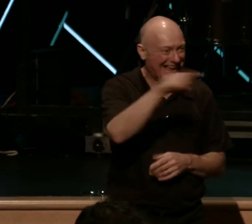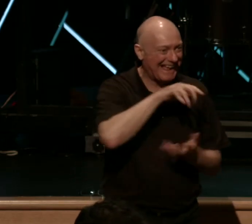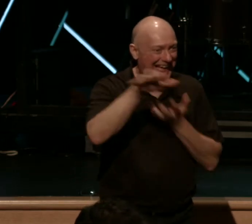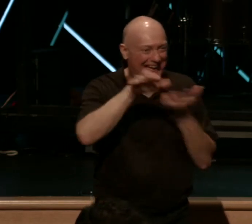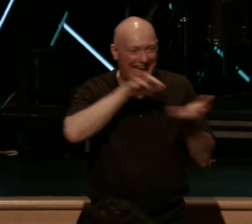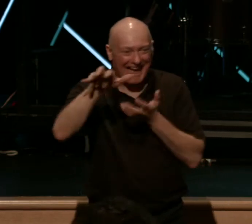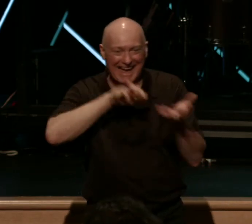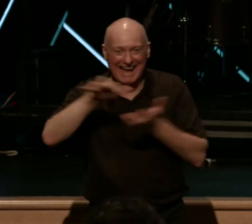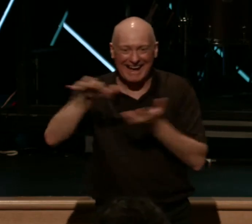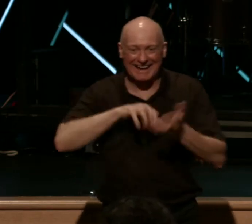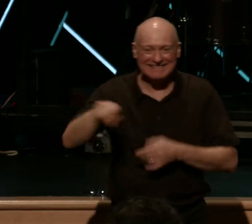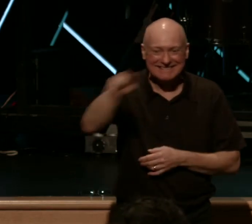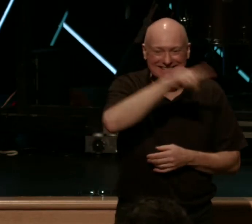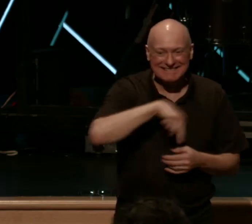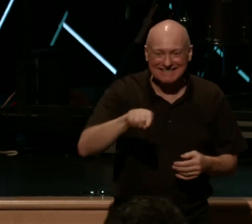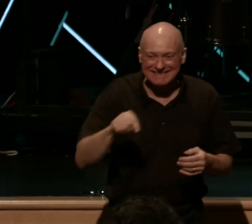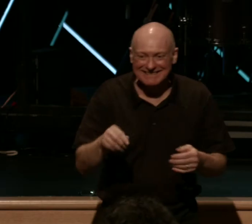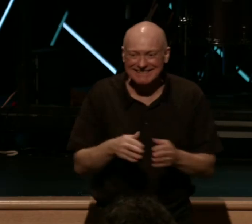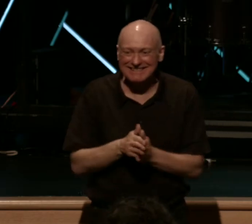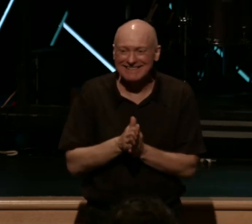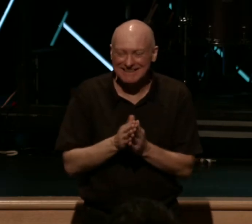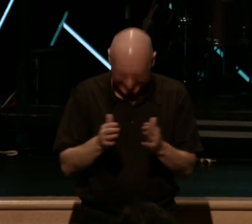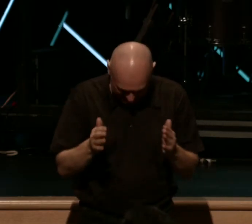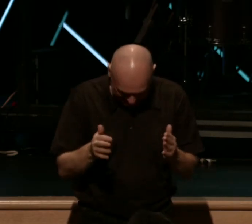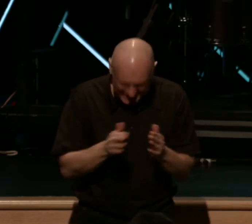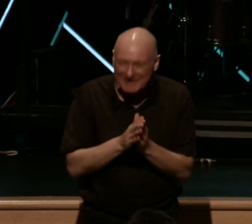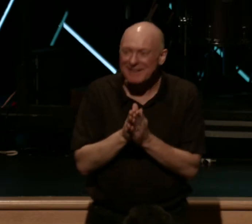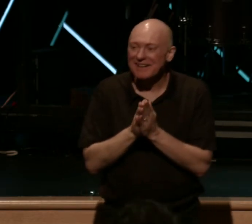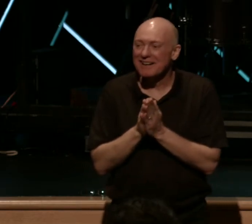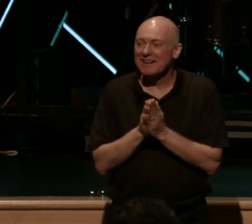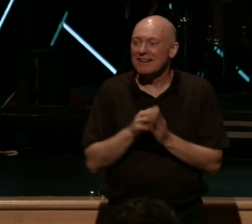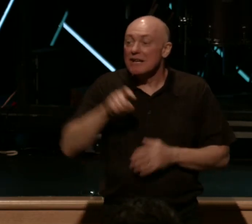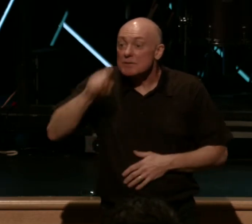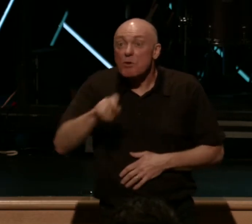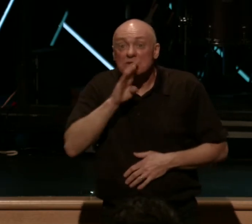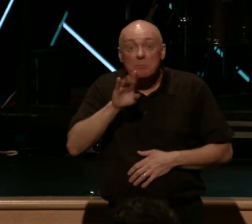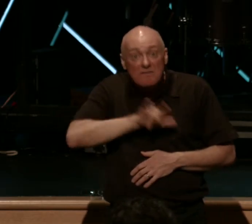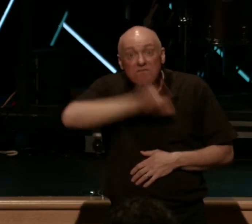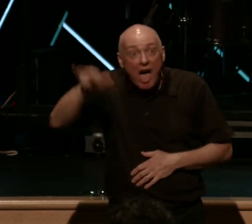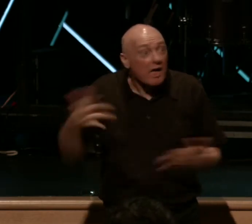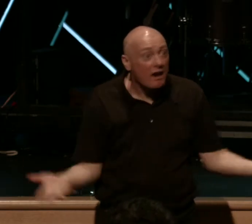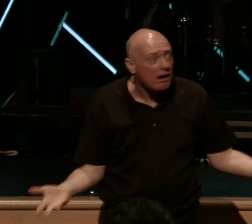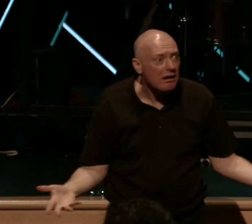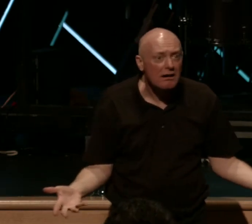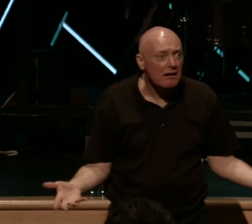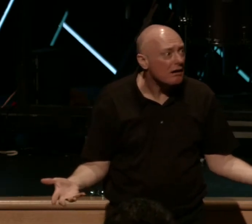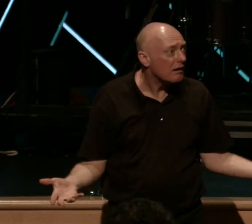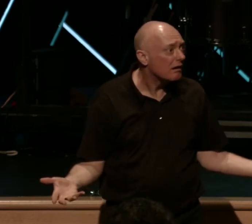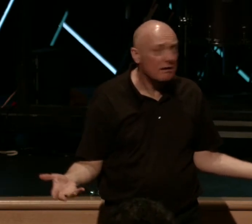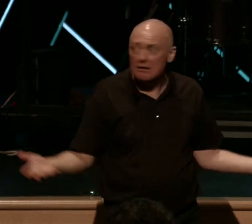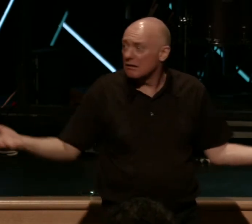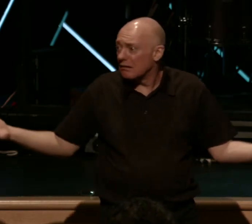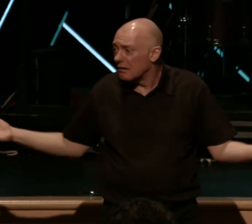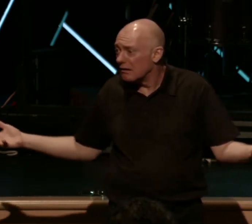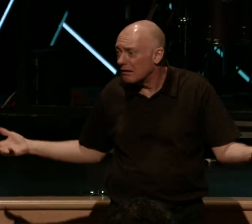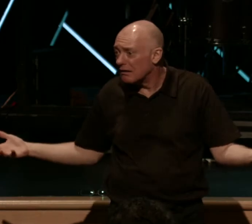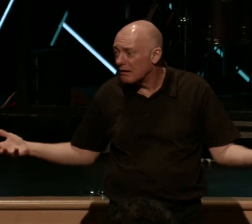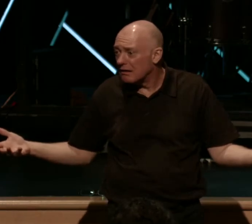I'm like, we're supposed to be on a flight here. You know, like we don't have much margin for messing up. And